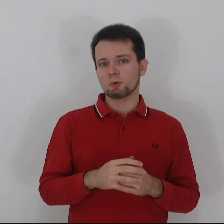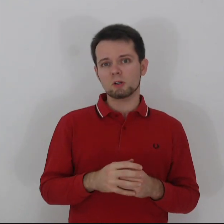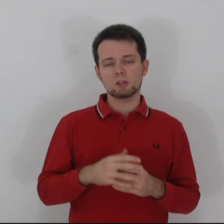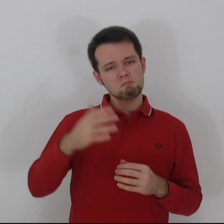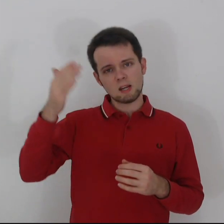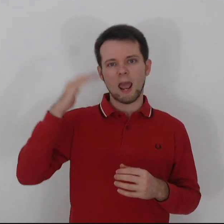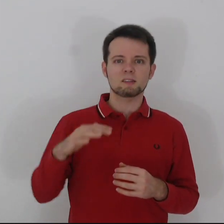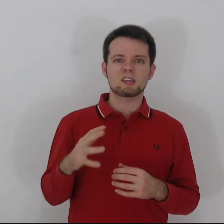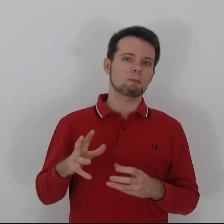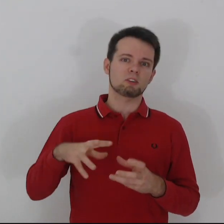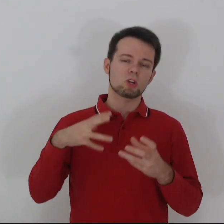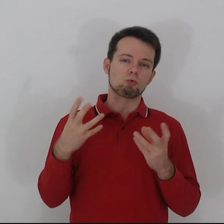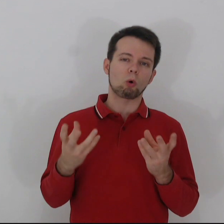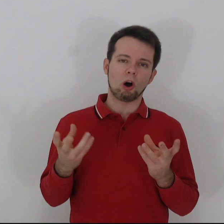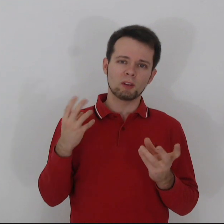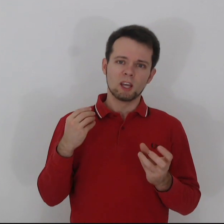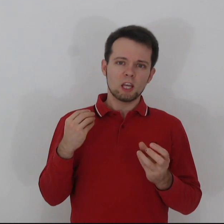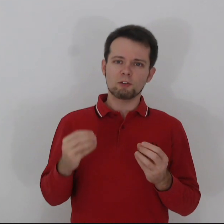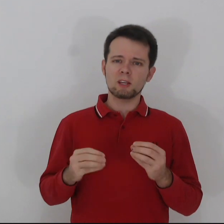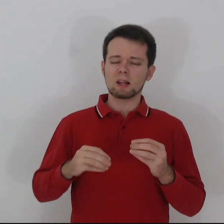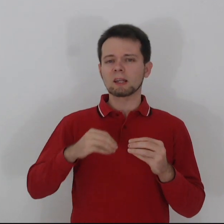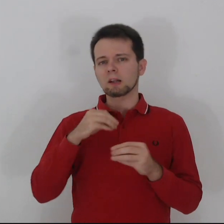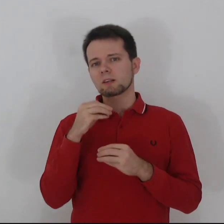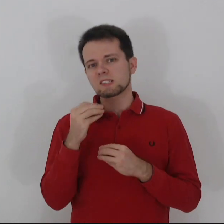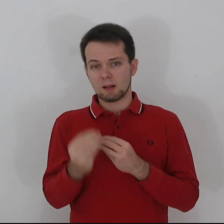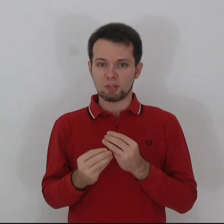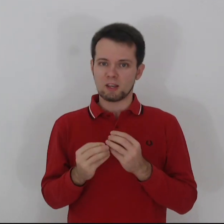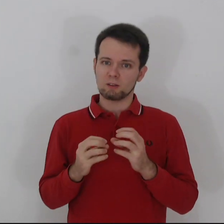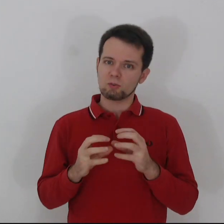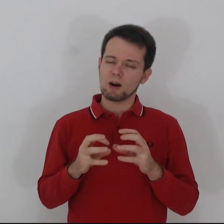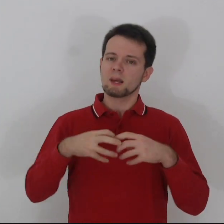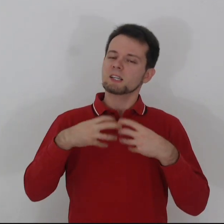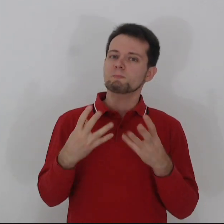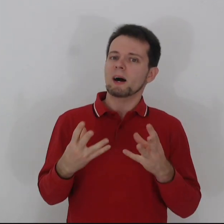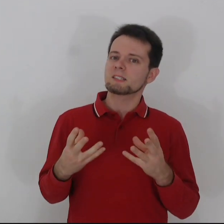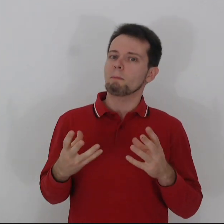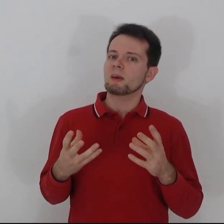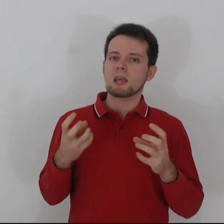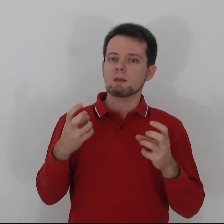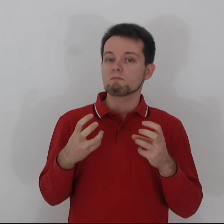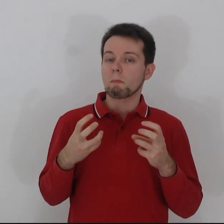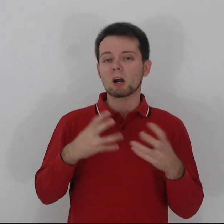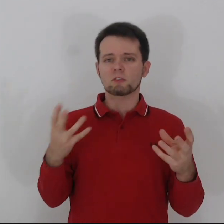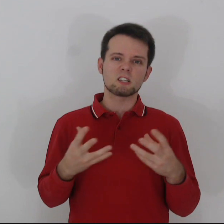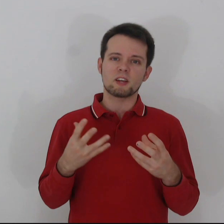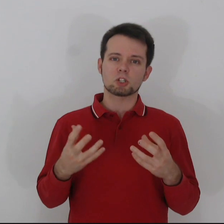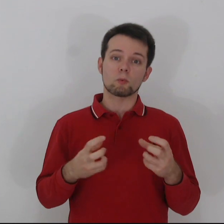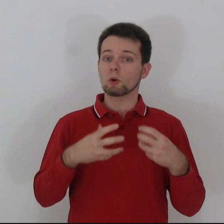book, in a handy table that you can roll on. If you need a little something to spice up a part of the adventure where your